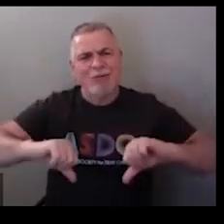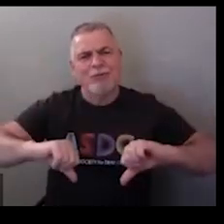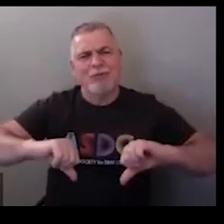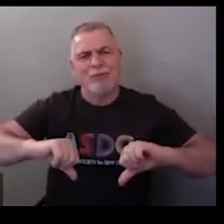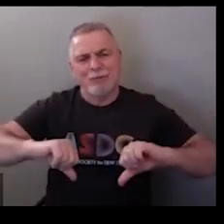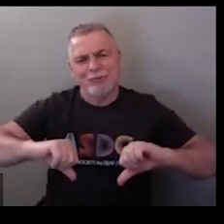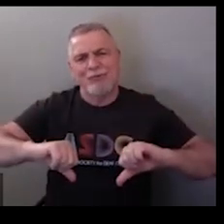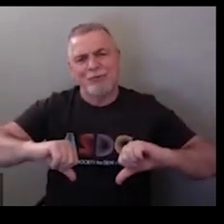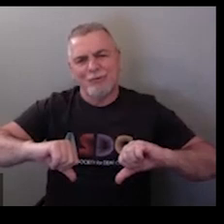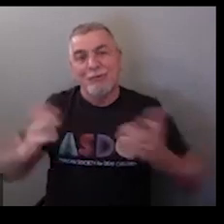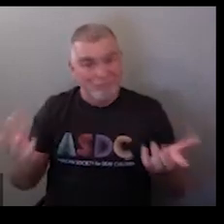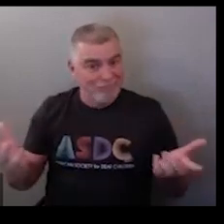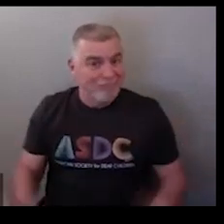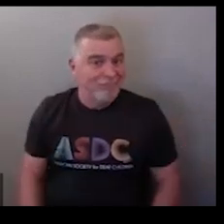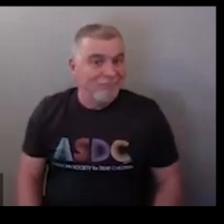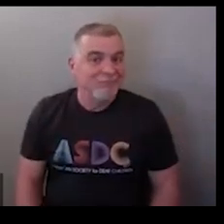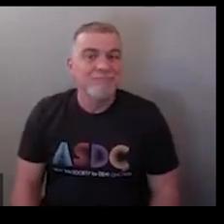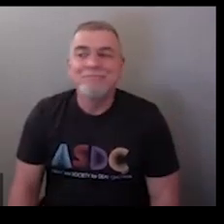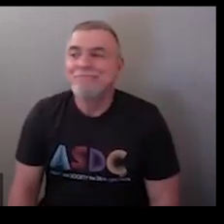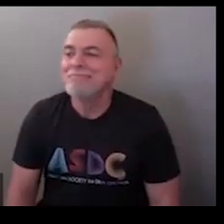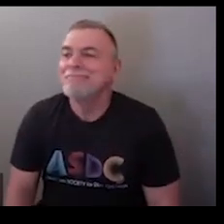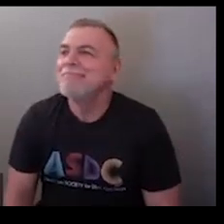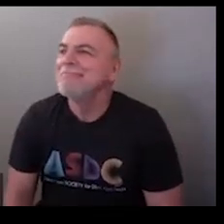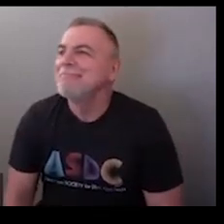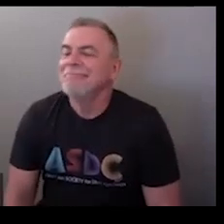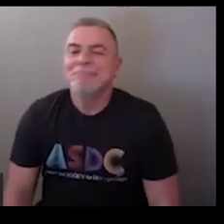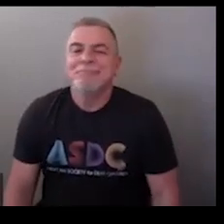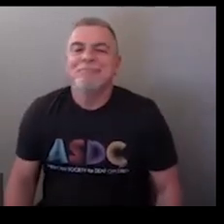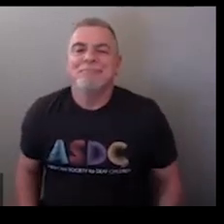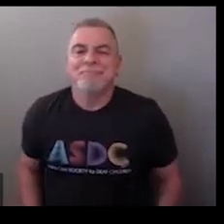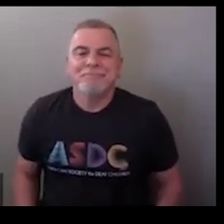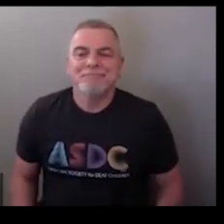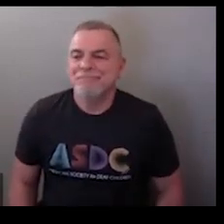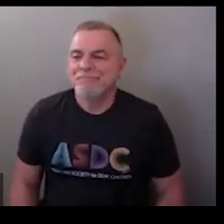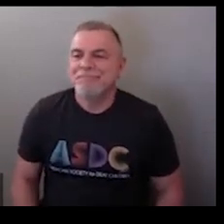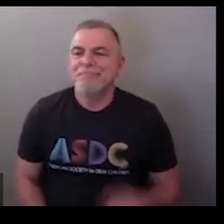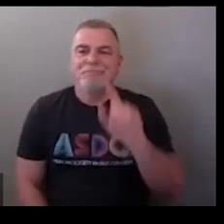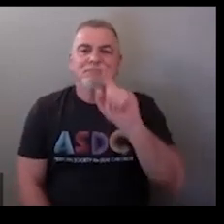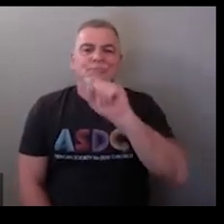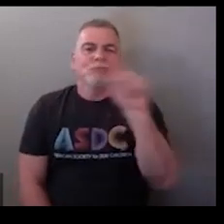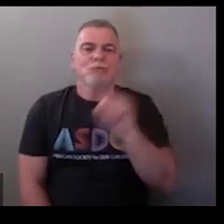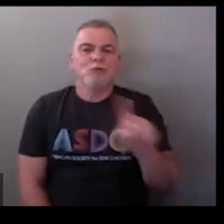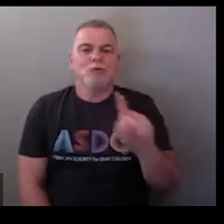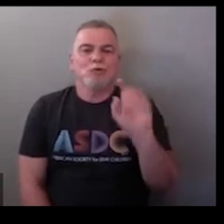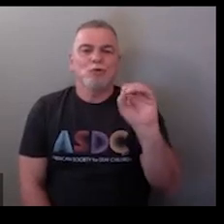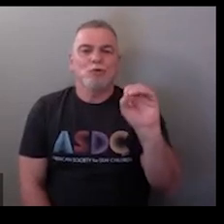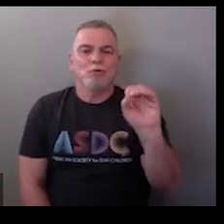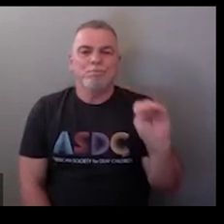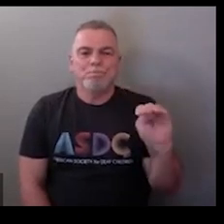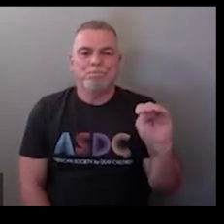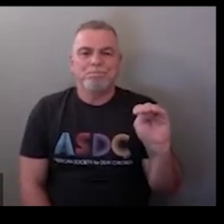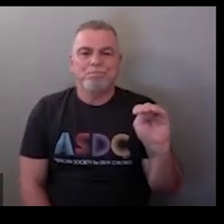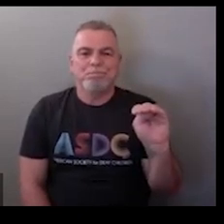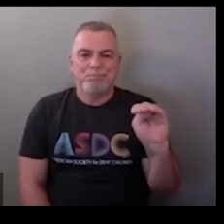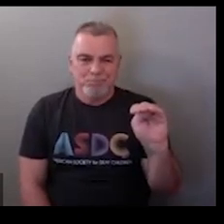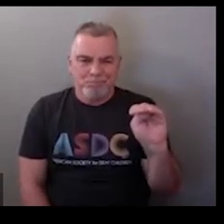online's down so in that case you know it's the internet but same sign used interchangeably okay so